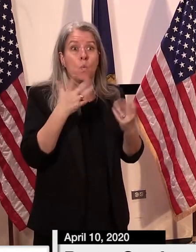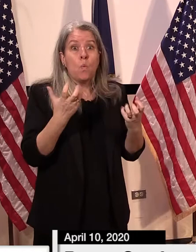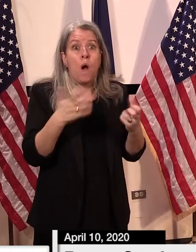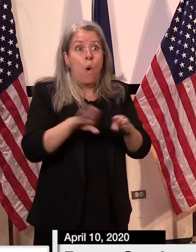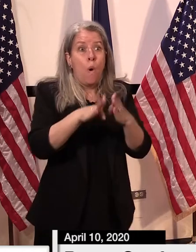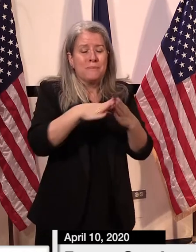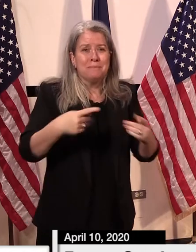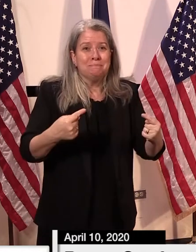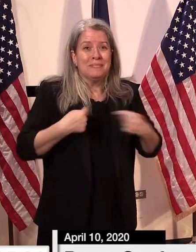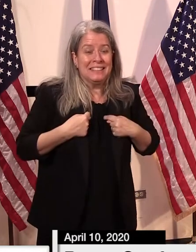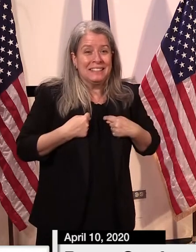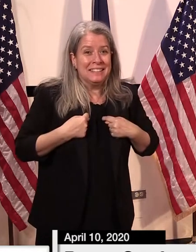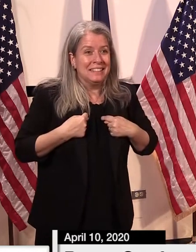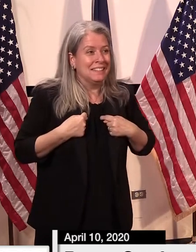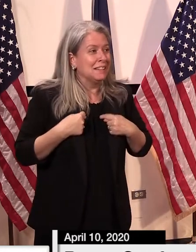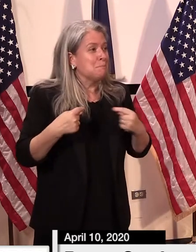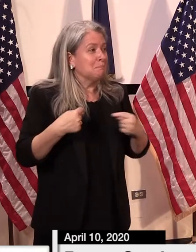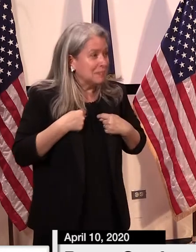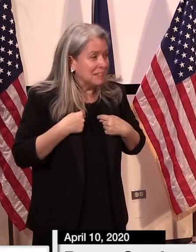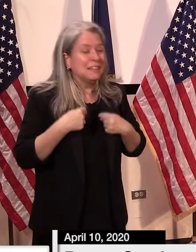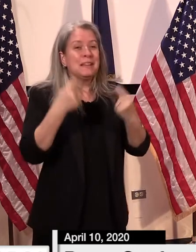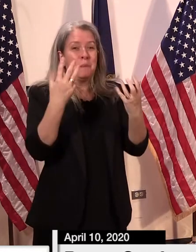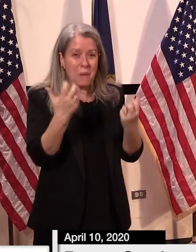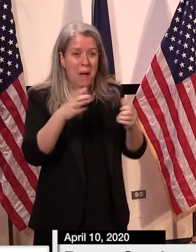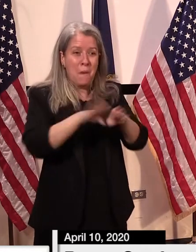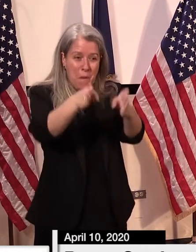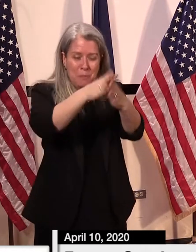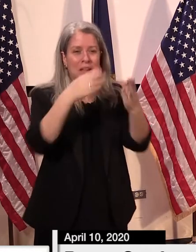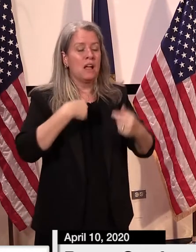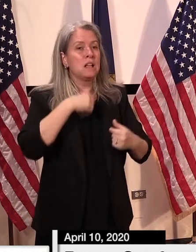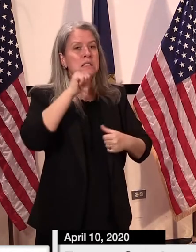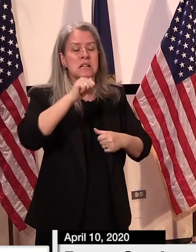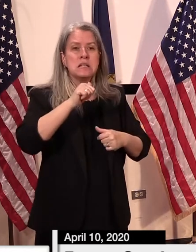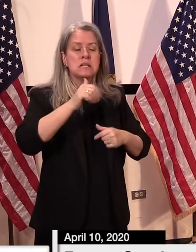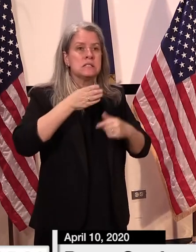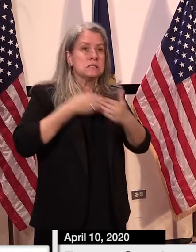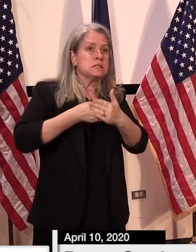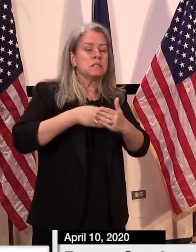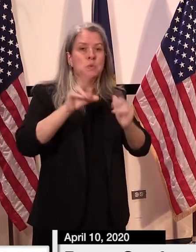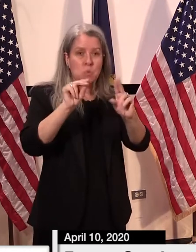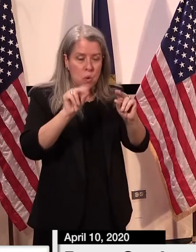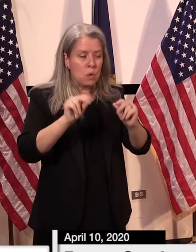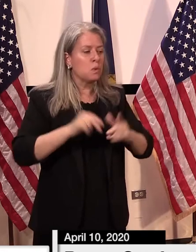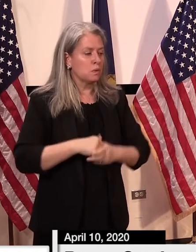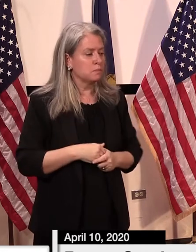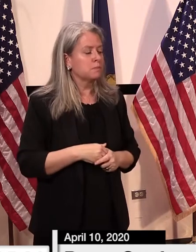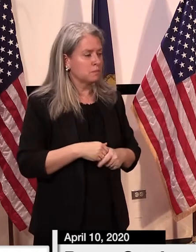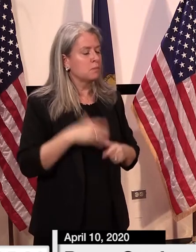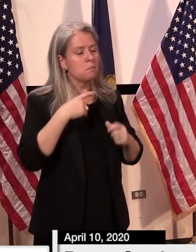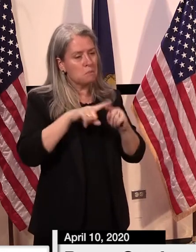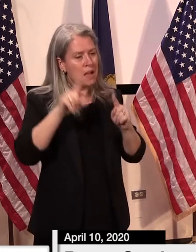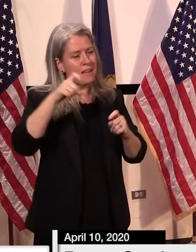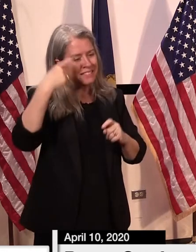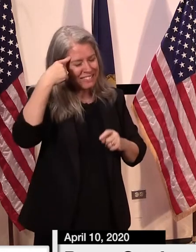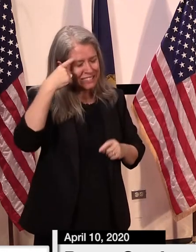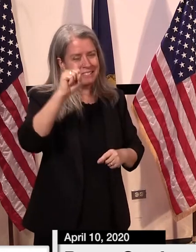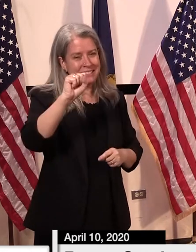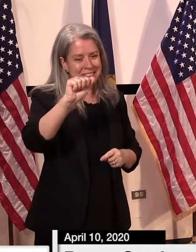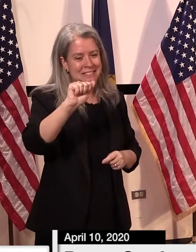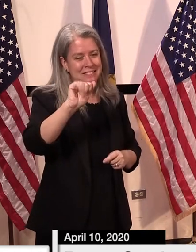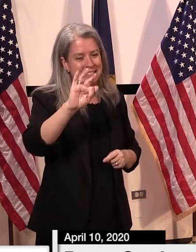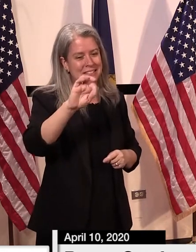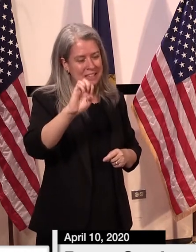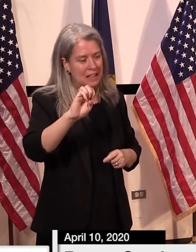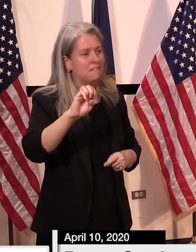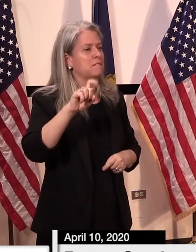than me, uh, to open up the economy, uh, so we can get back to normal. But again, I want to make sure that we do it in a very responsible